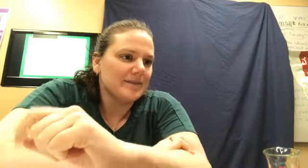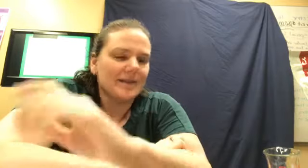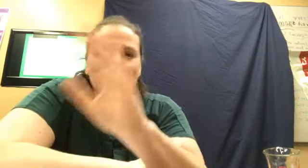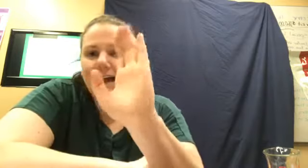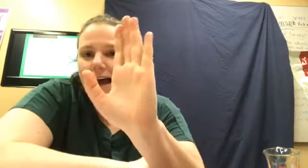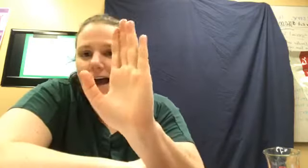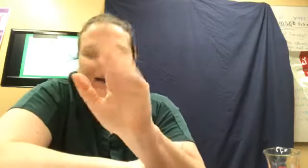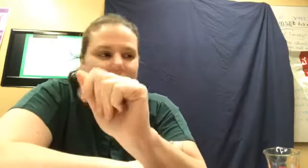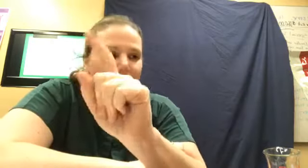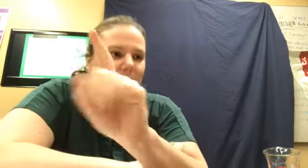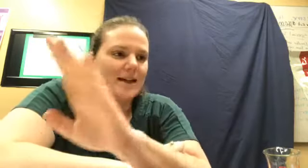Hi, Debbie.